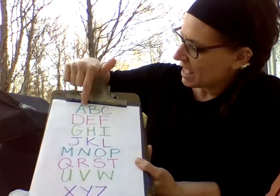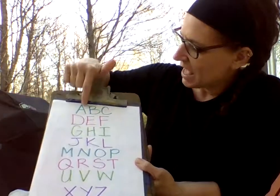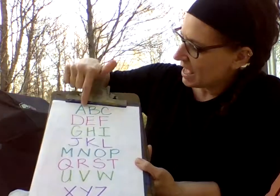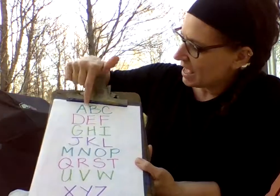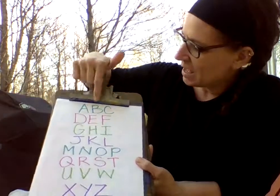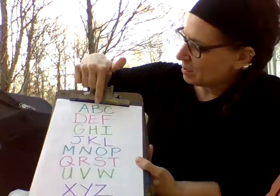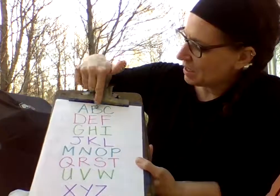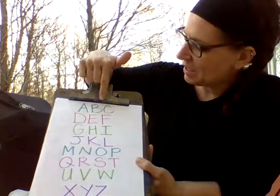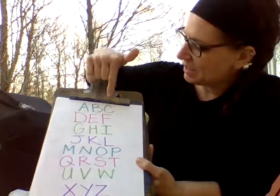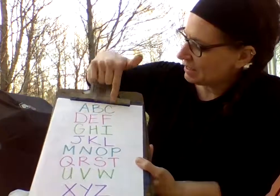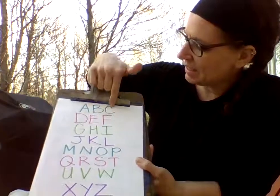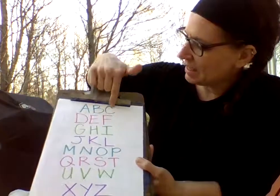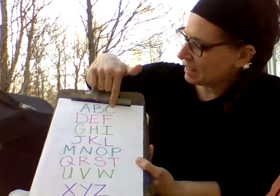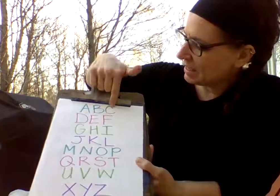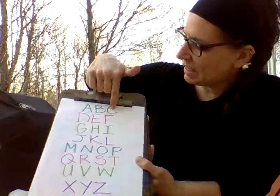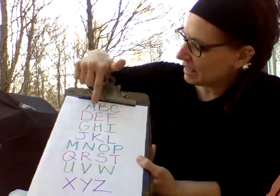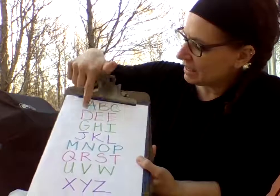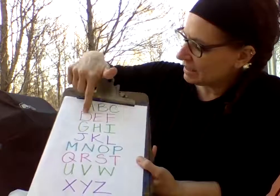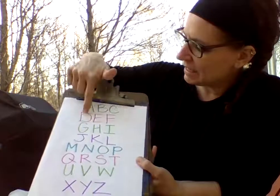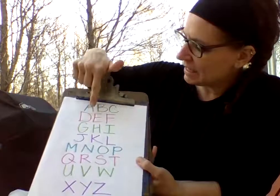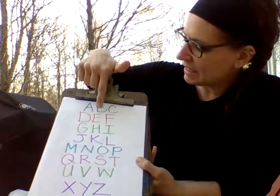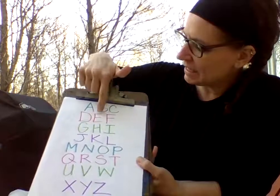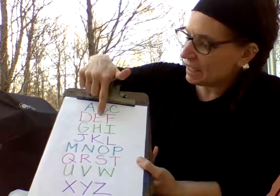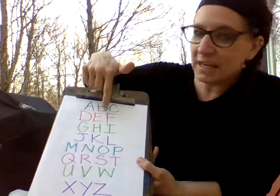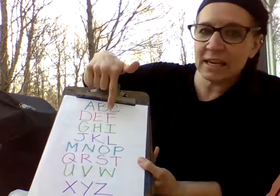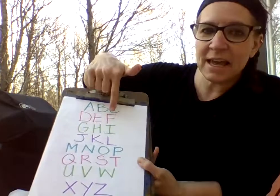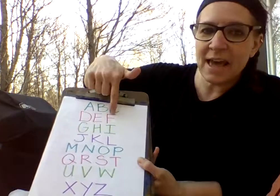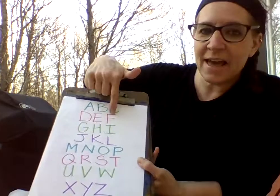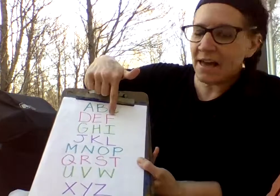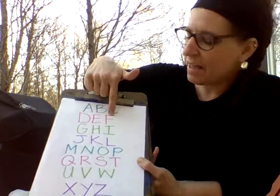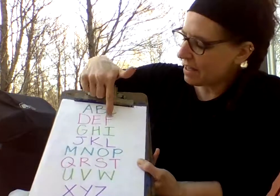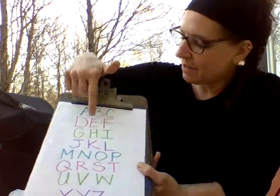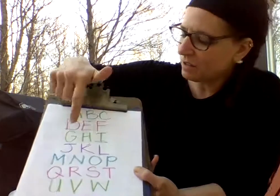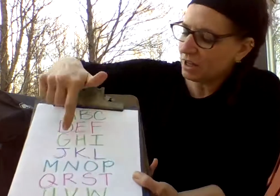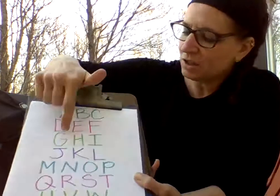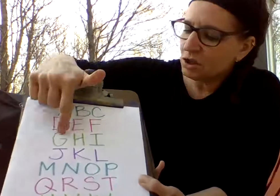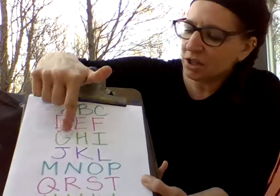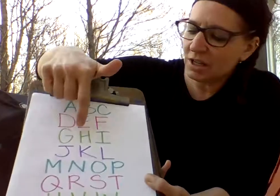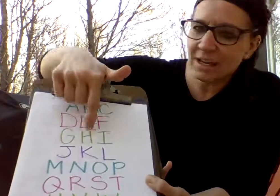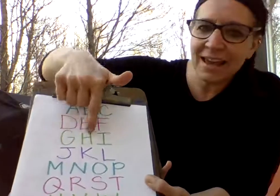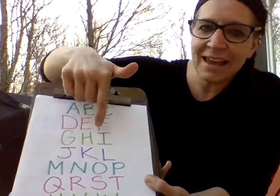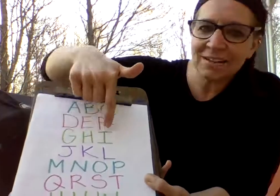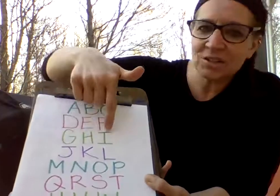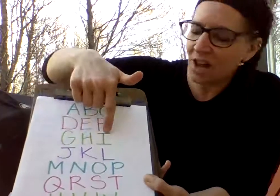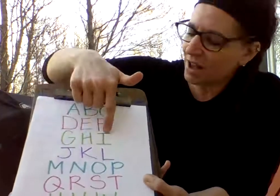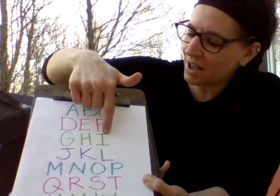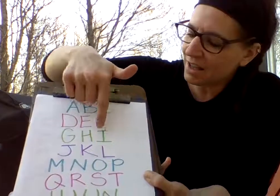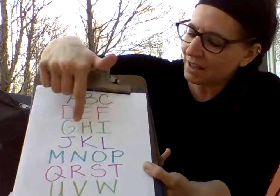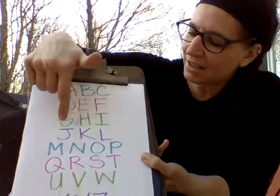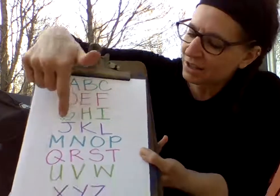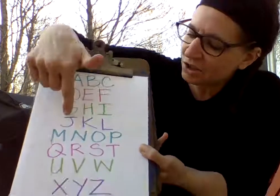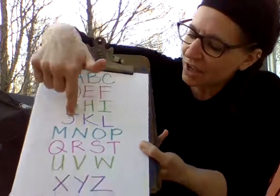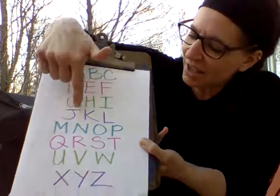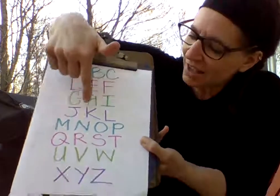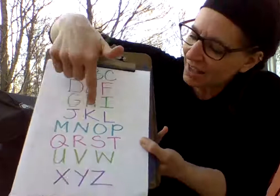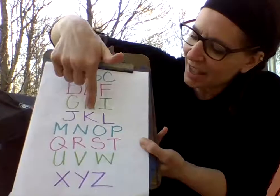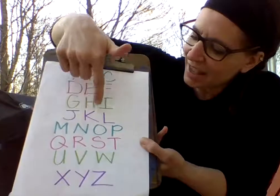A, B, C, D, E, F, G, H, I, J, K,